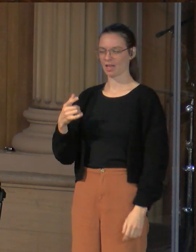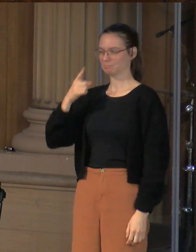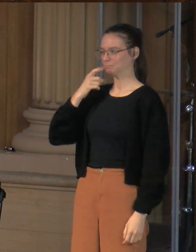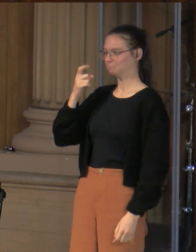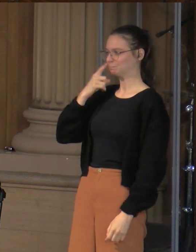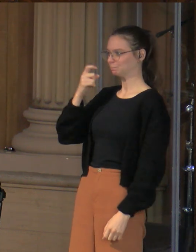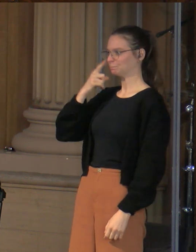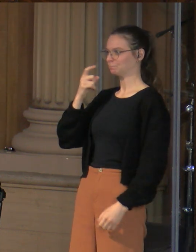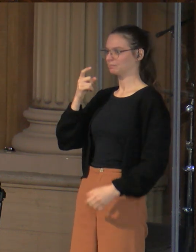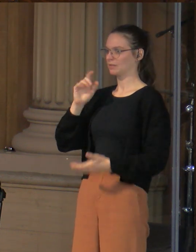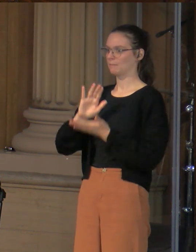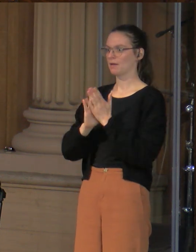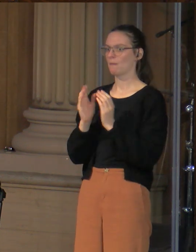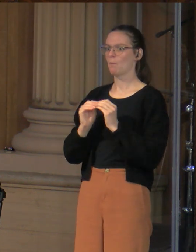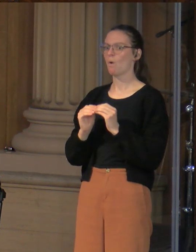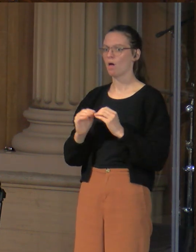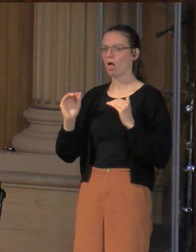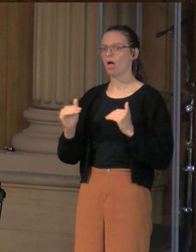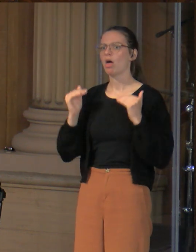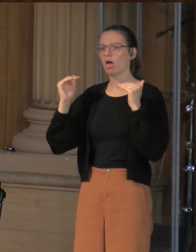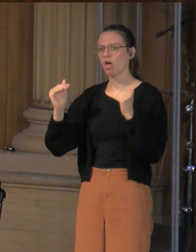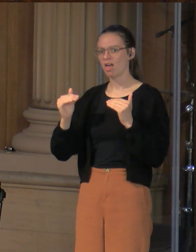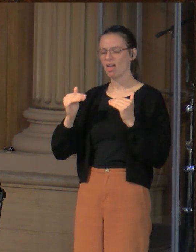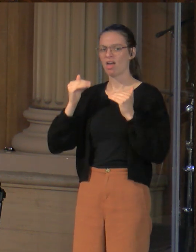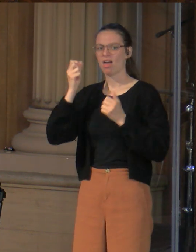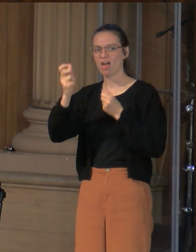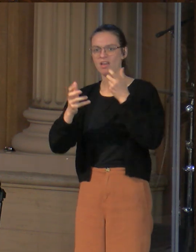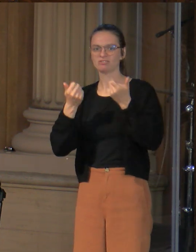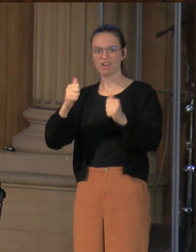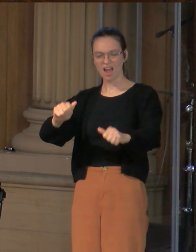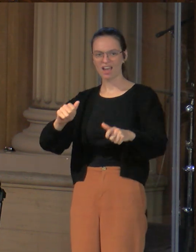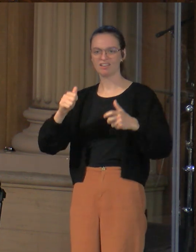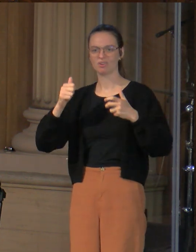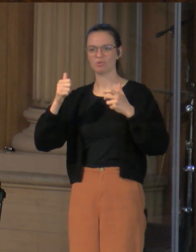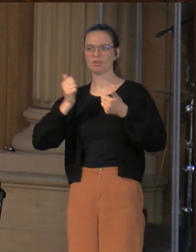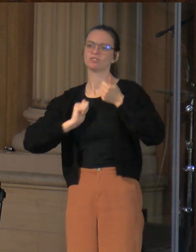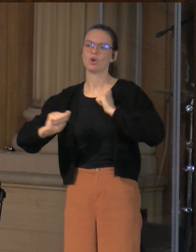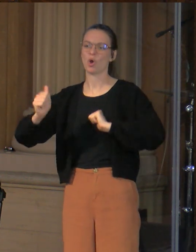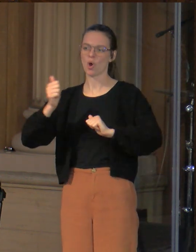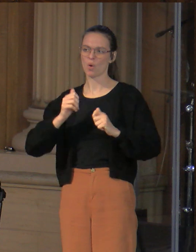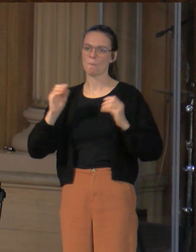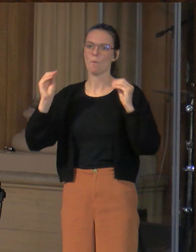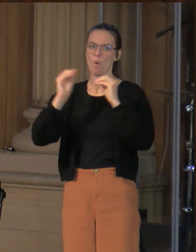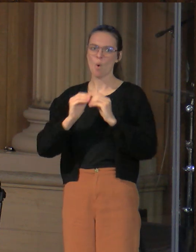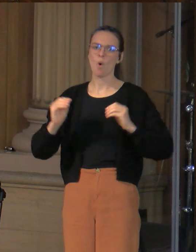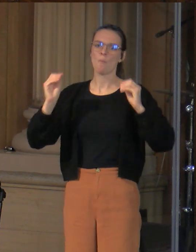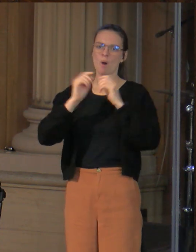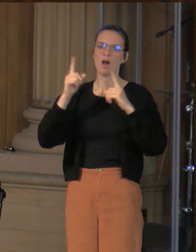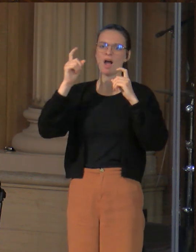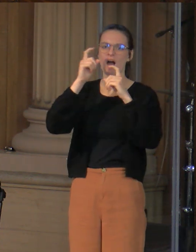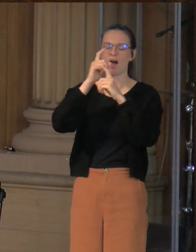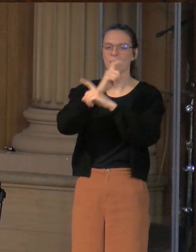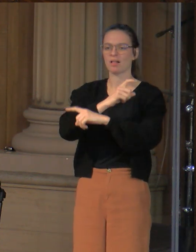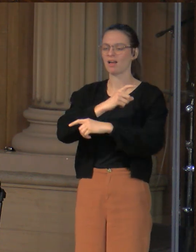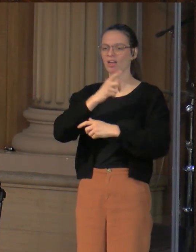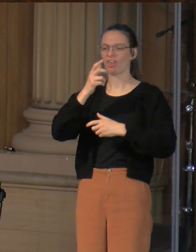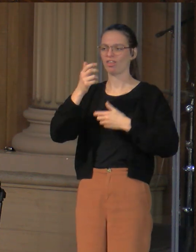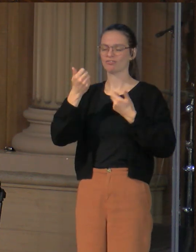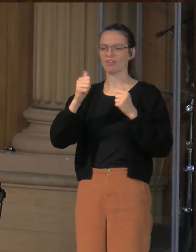eventually you run out of what you could possibly do. And then often those same people who were demanding the show get bored and leave anyway because you can't stimulate